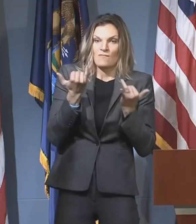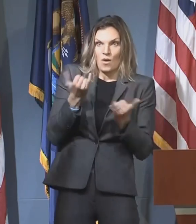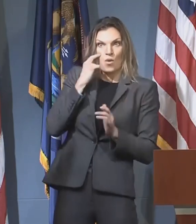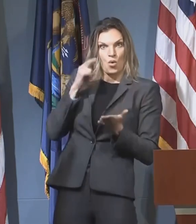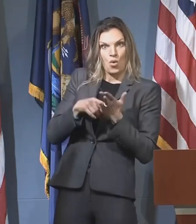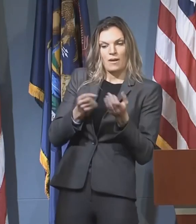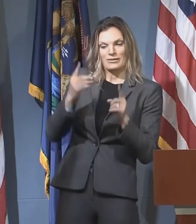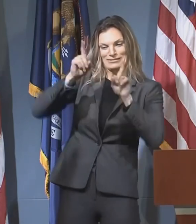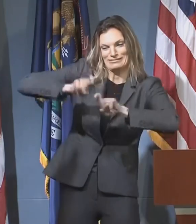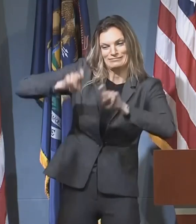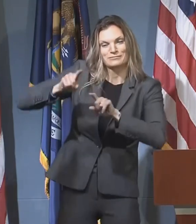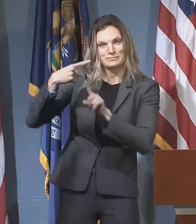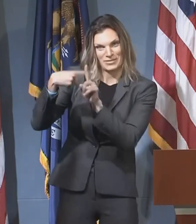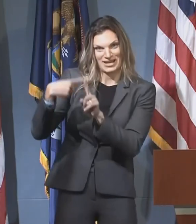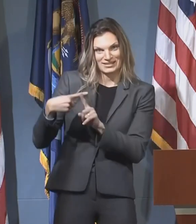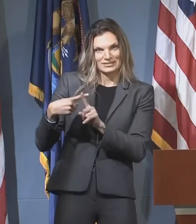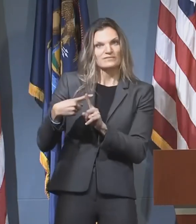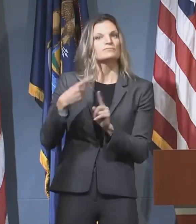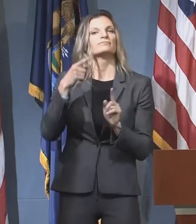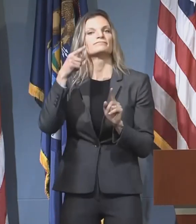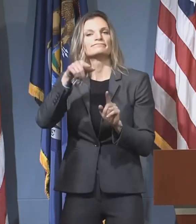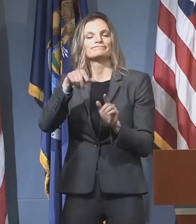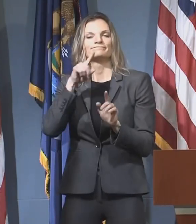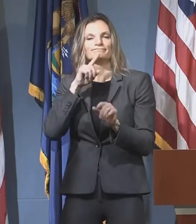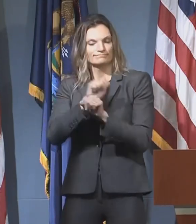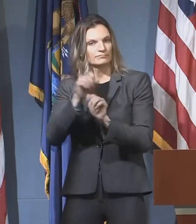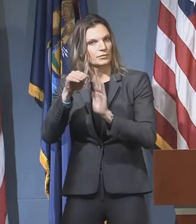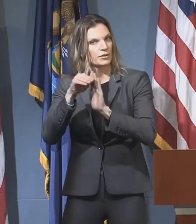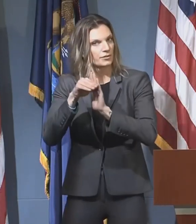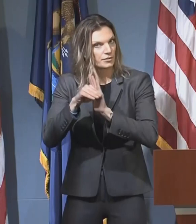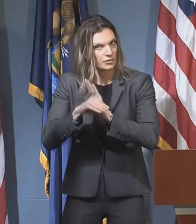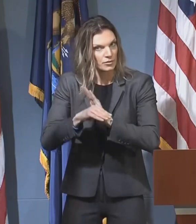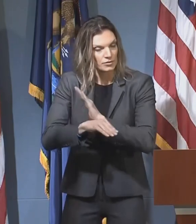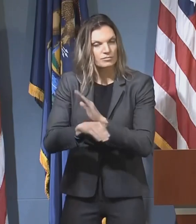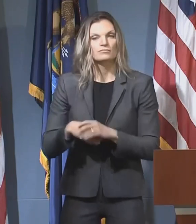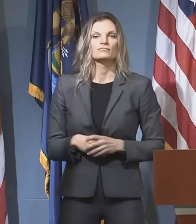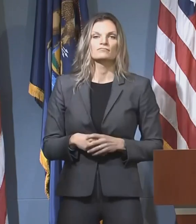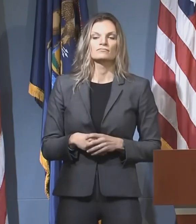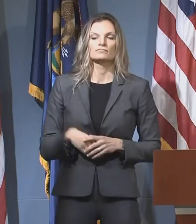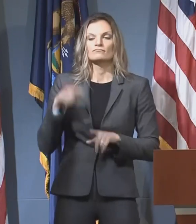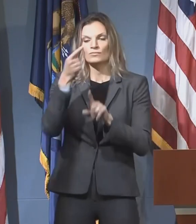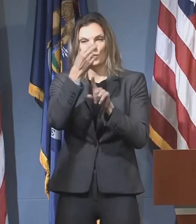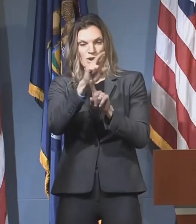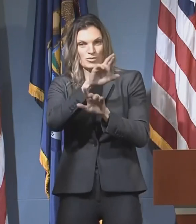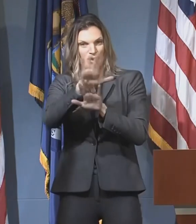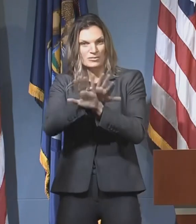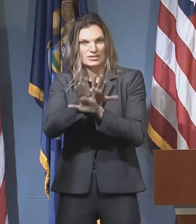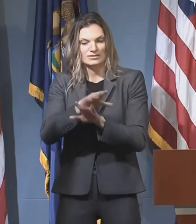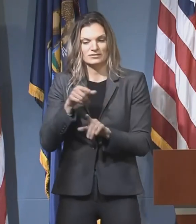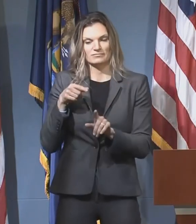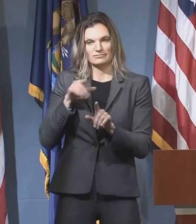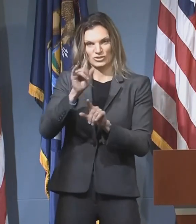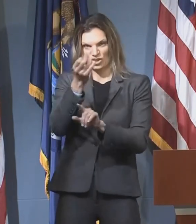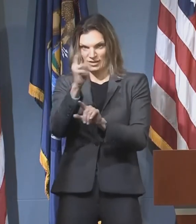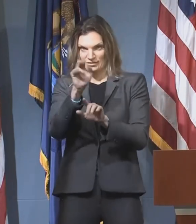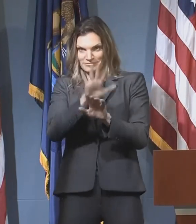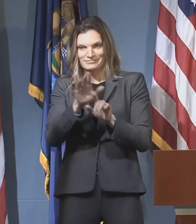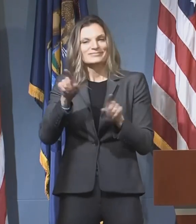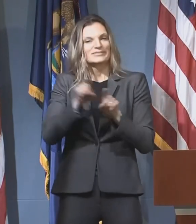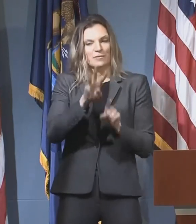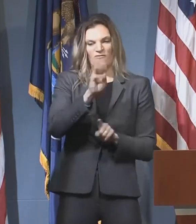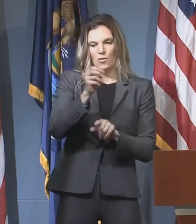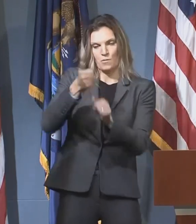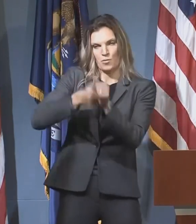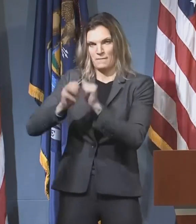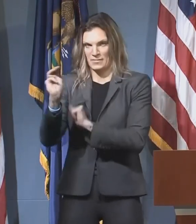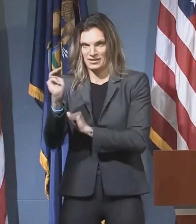positivity in those areas are declining. The Grand Rapids, Jackson, and Lansing regions also have over 40 cases per million